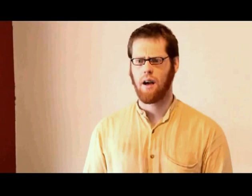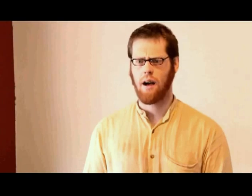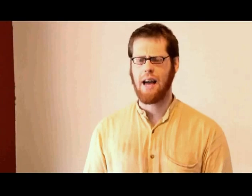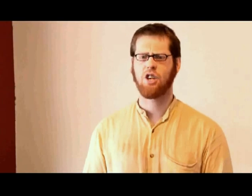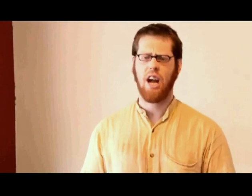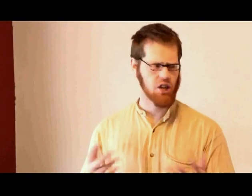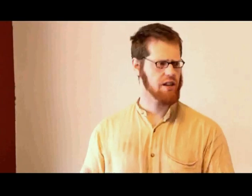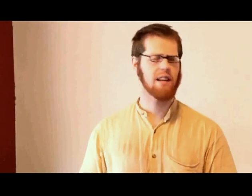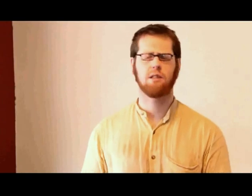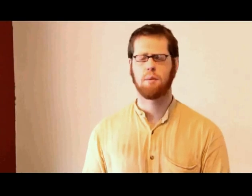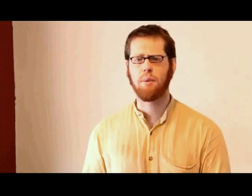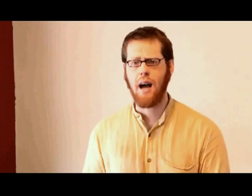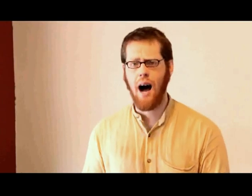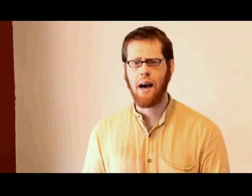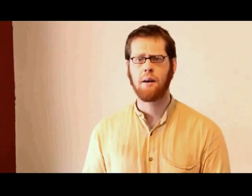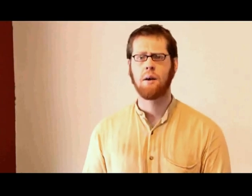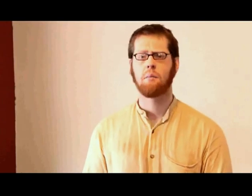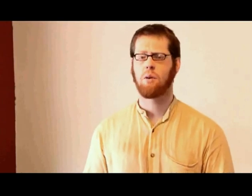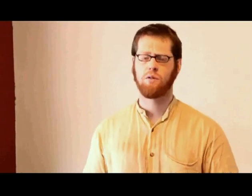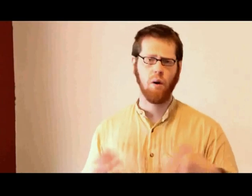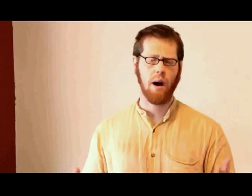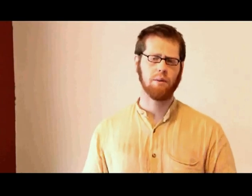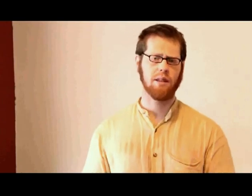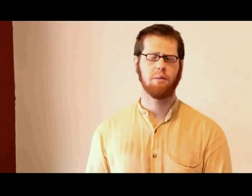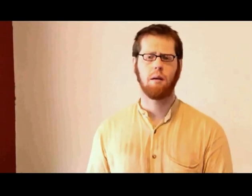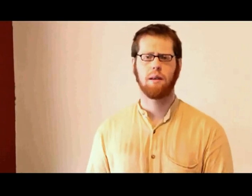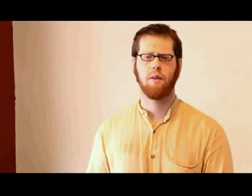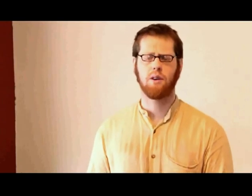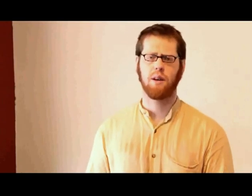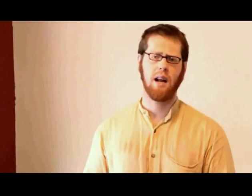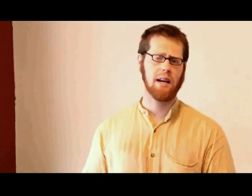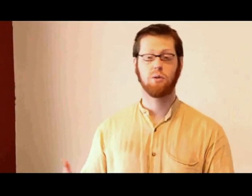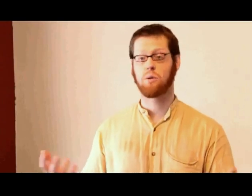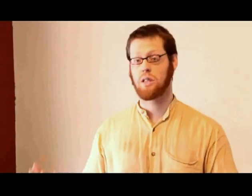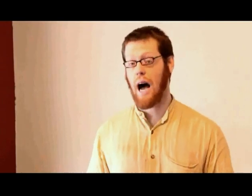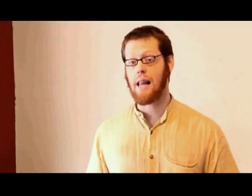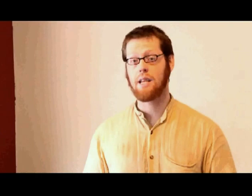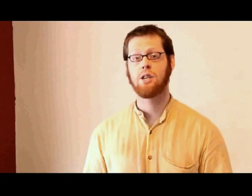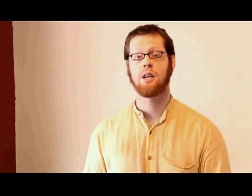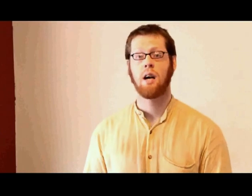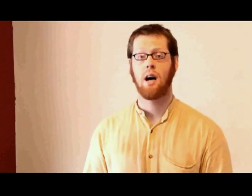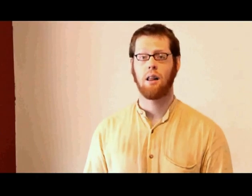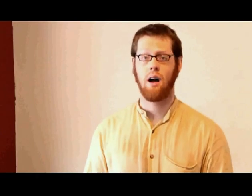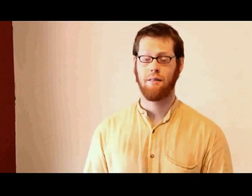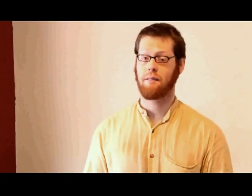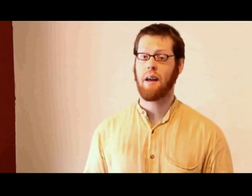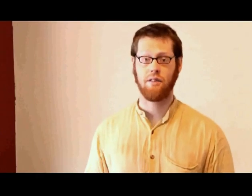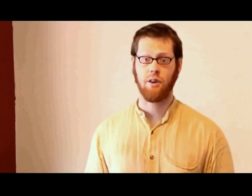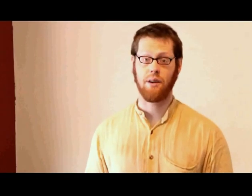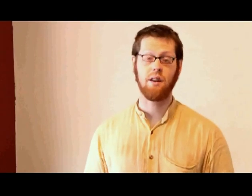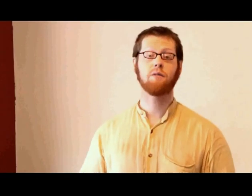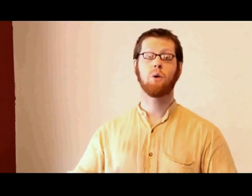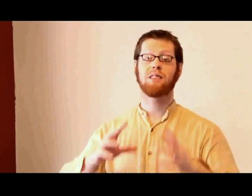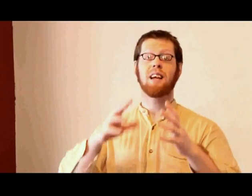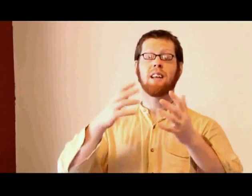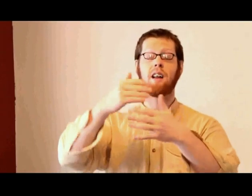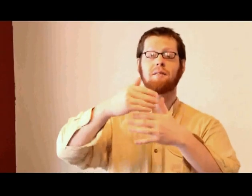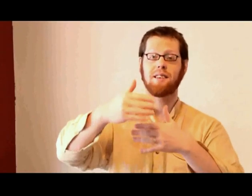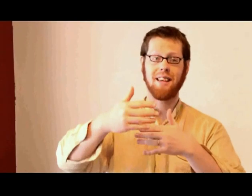And education tends to be pretty high. Most folk, I would say, probably have graduated high school and college. A lot of advanced degrees. Now, of course, none of these